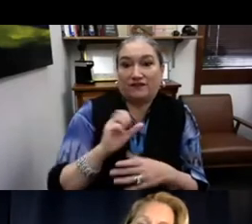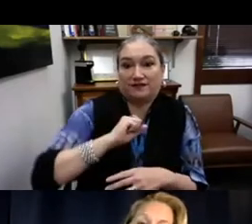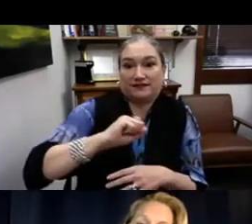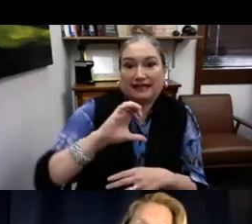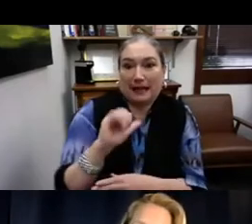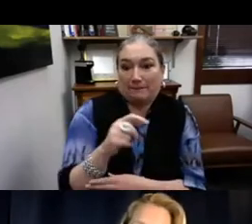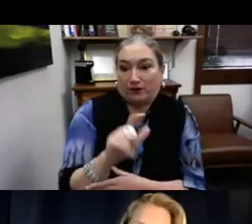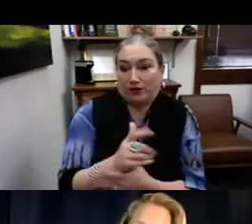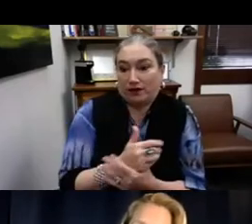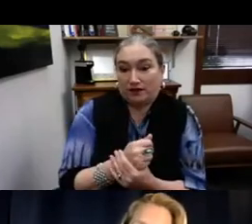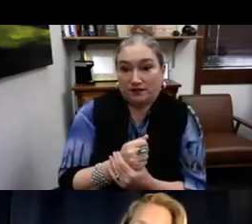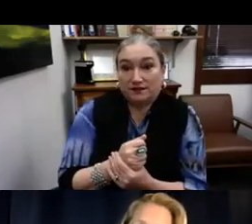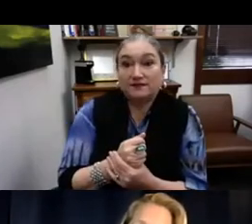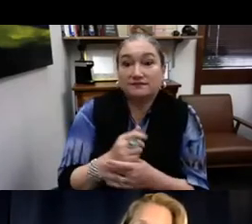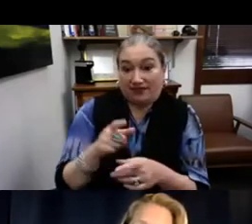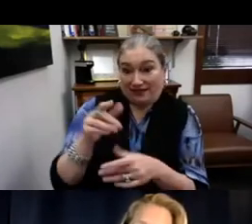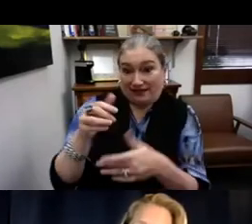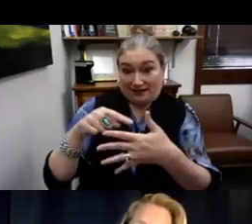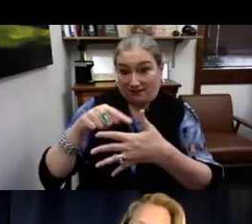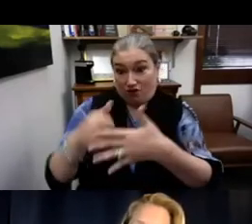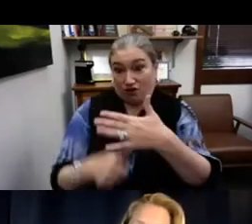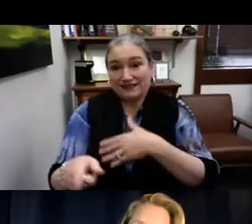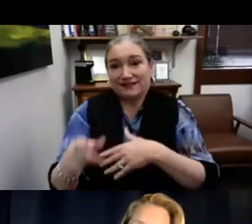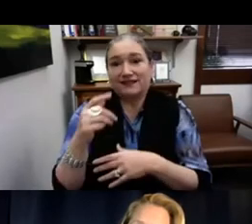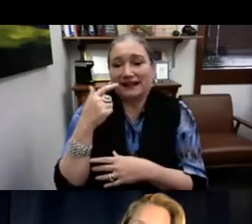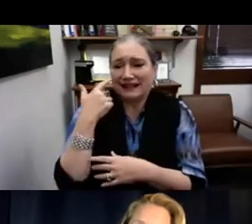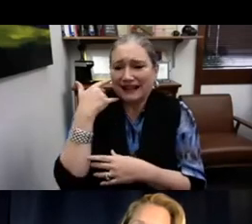So that was the third wave of capital resistance.